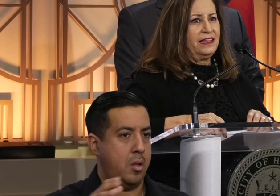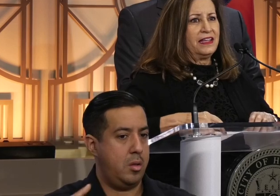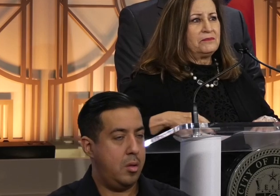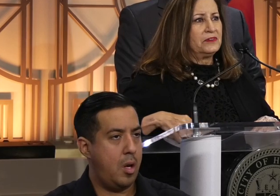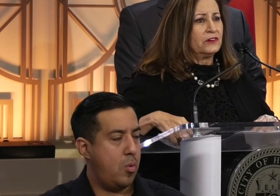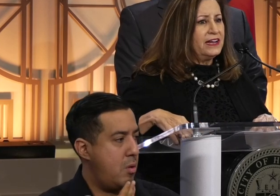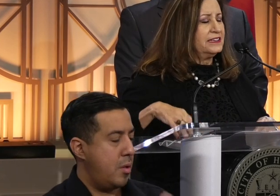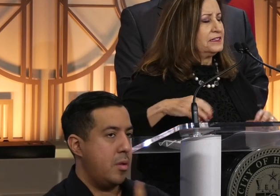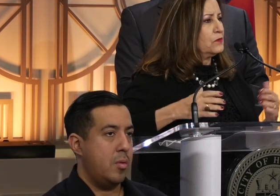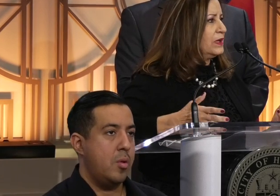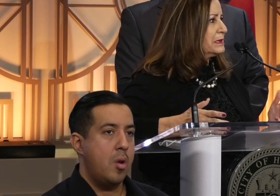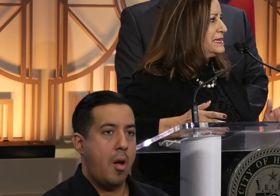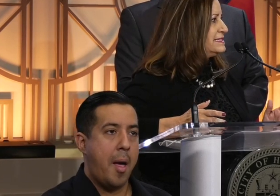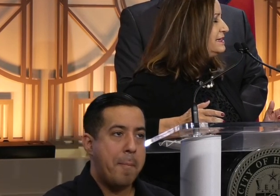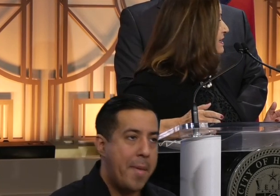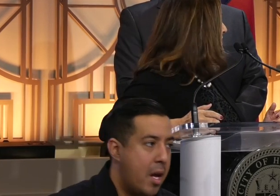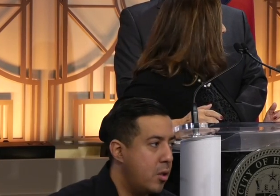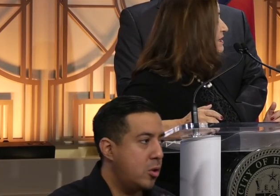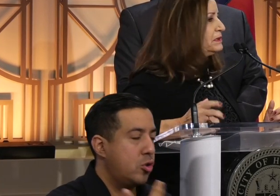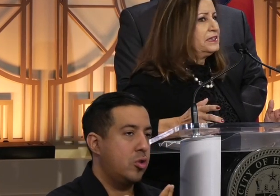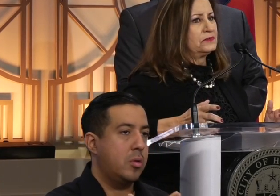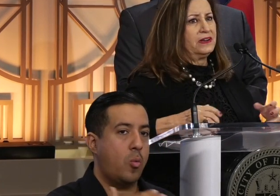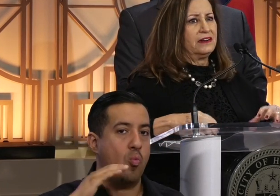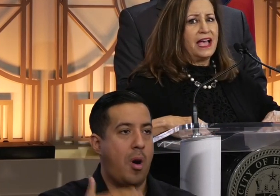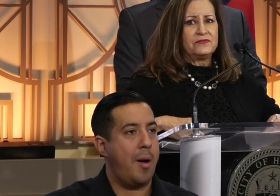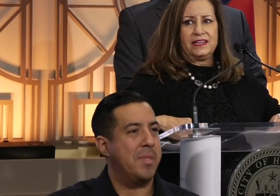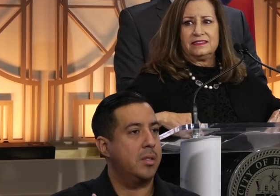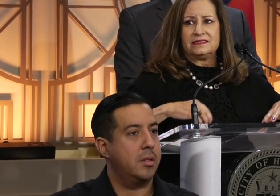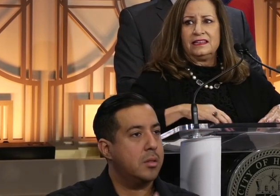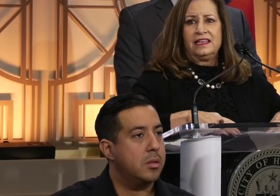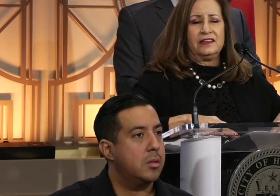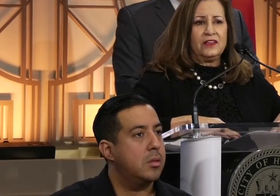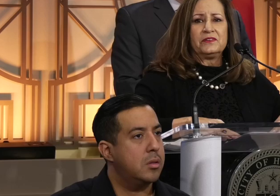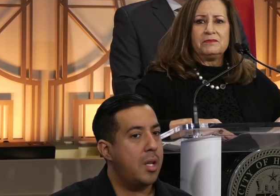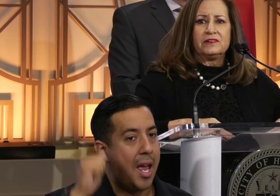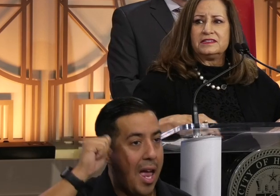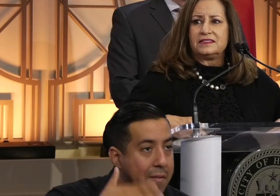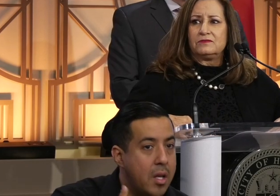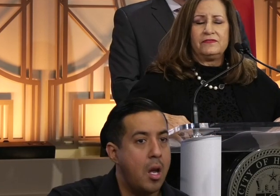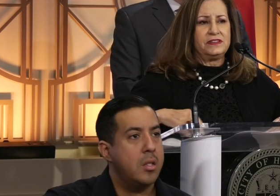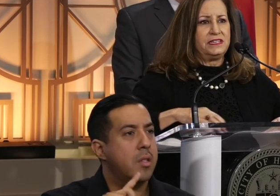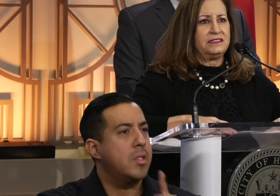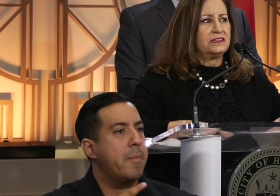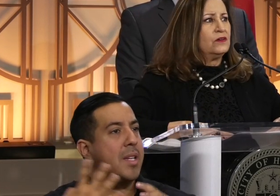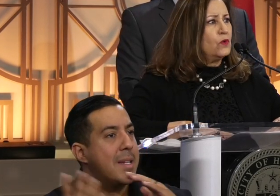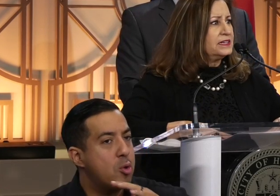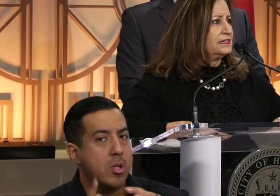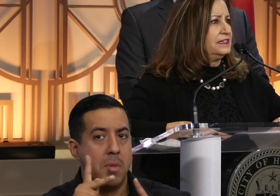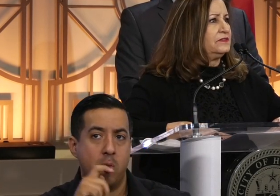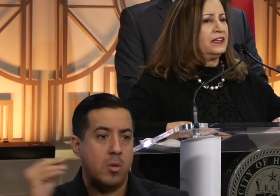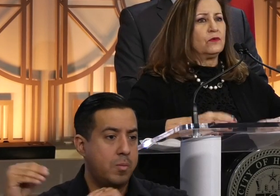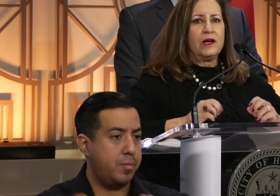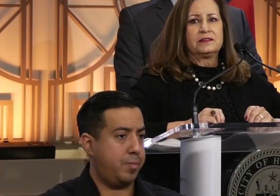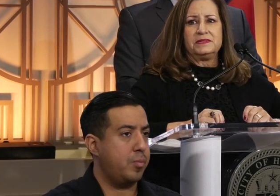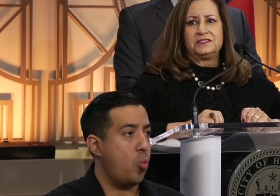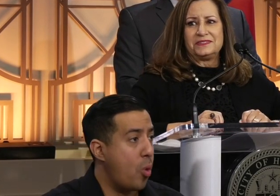the way and creating such a welcoming city and a place where Afghans and other immigrants and refugees want to